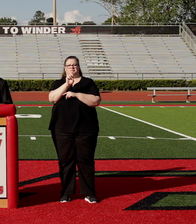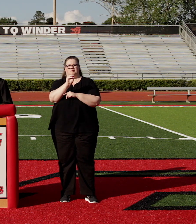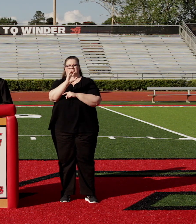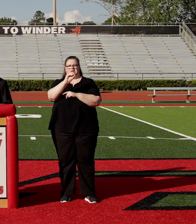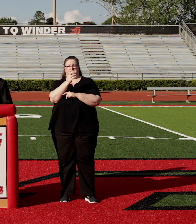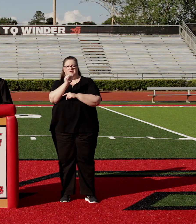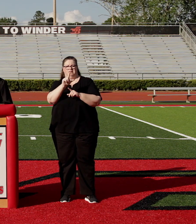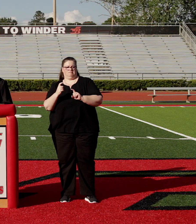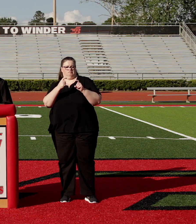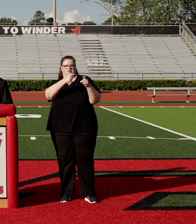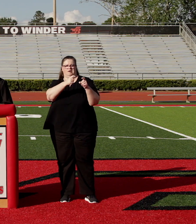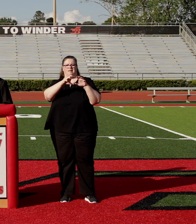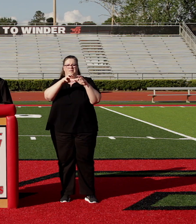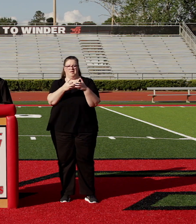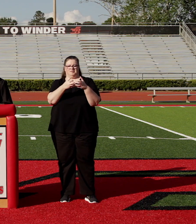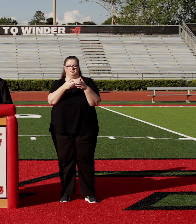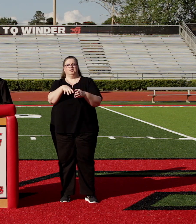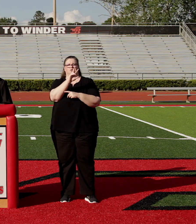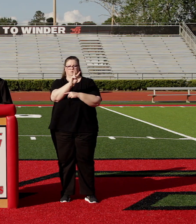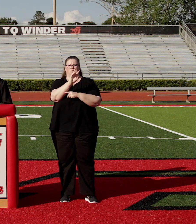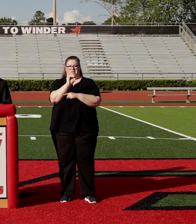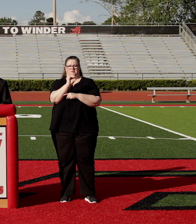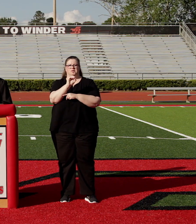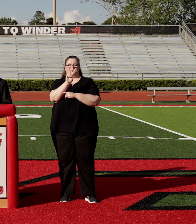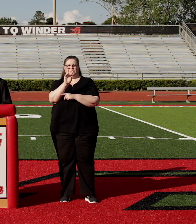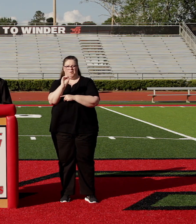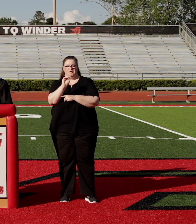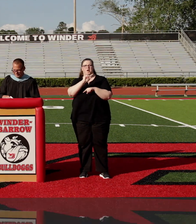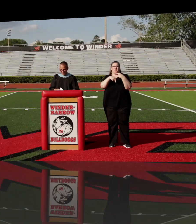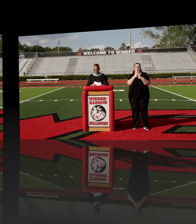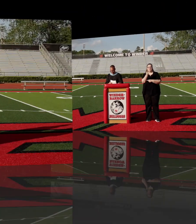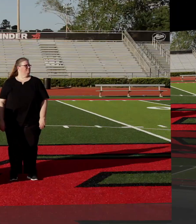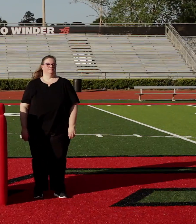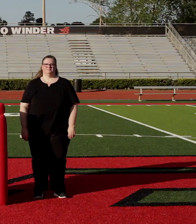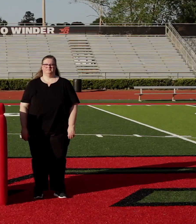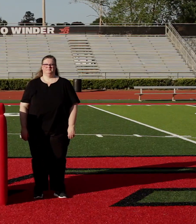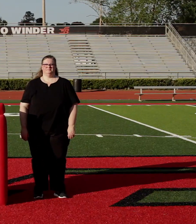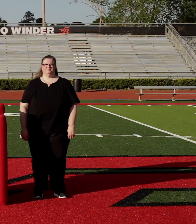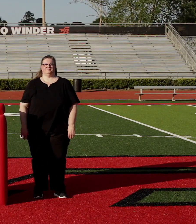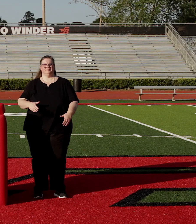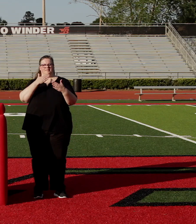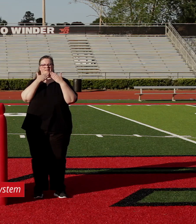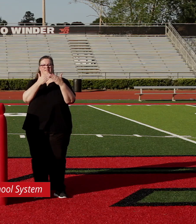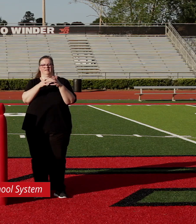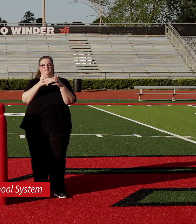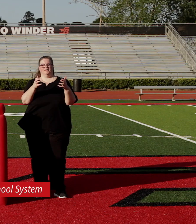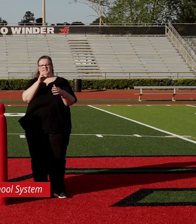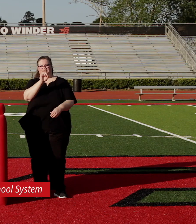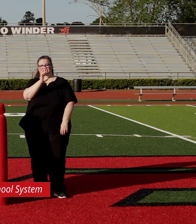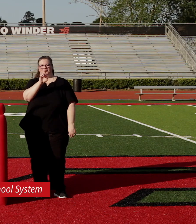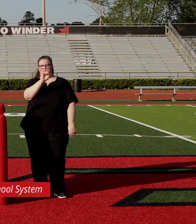I present to you the class of 2020. Go Dawgs! Thank you very much, Dr. Darby.